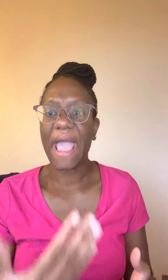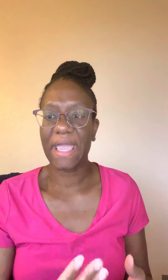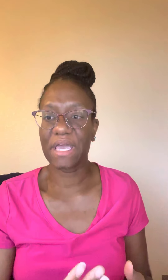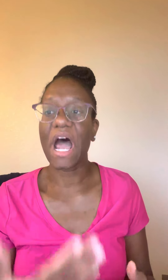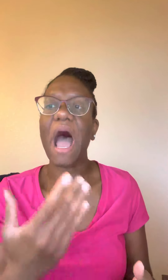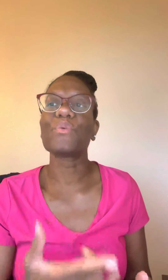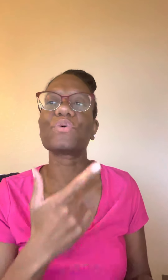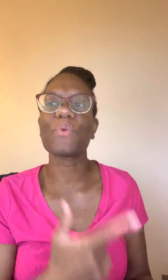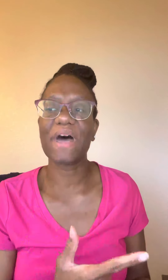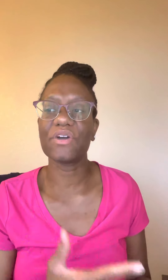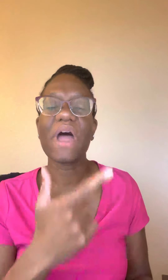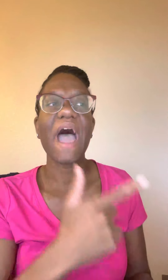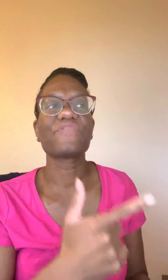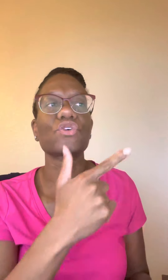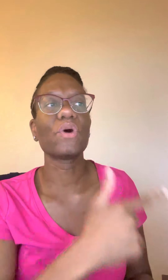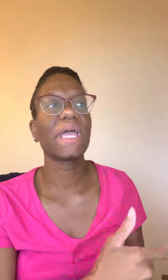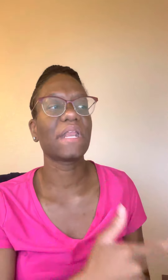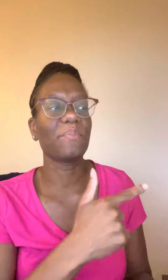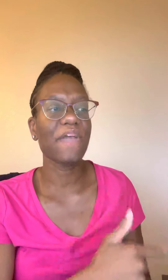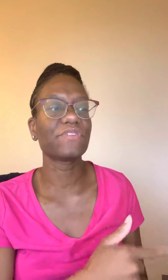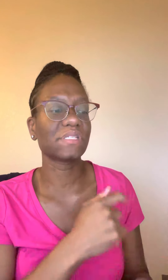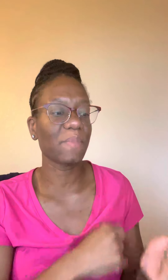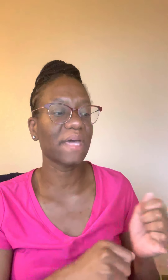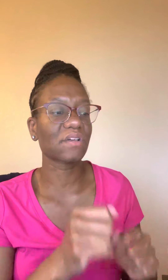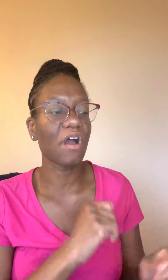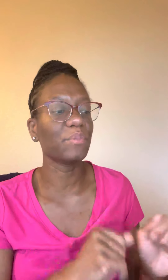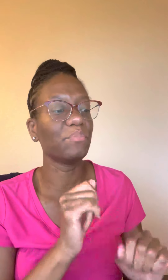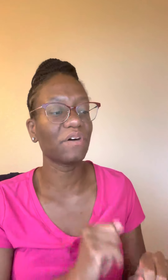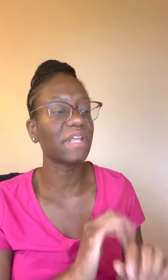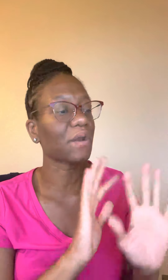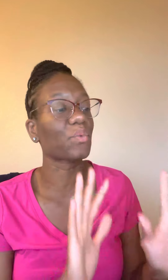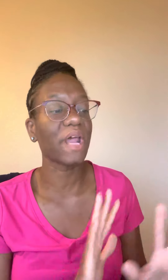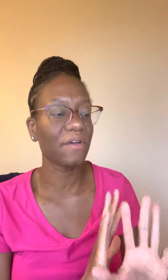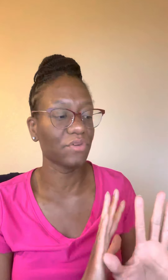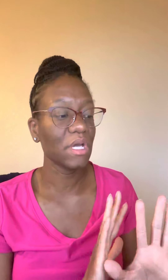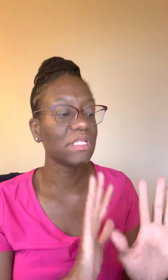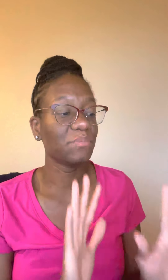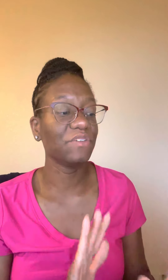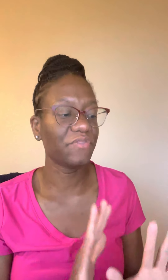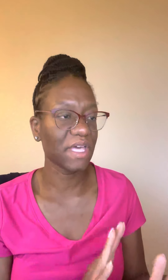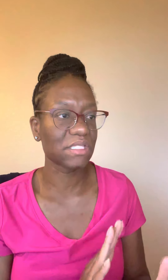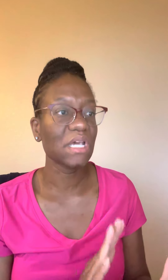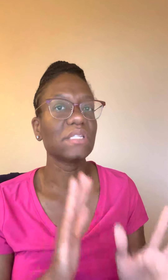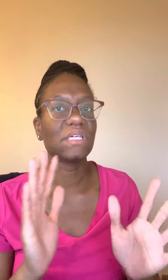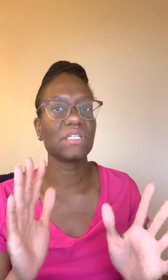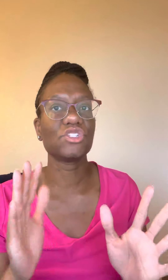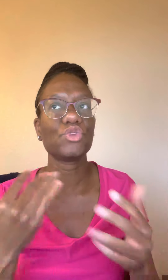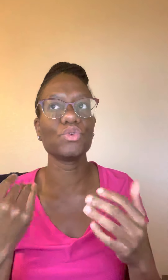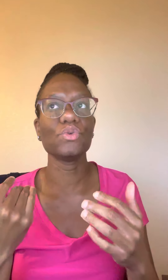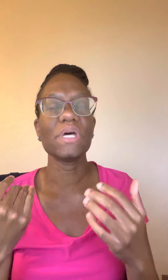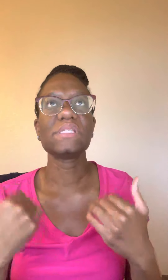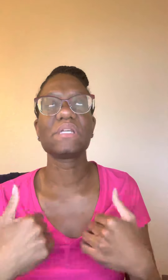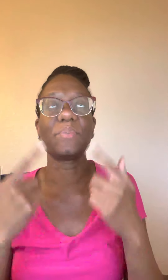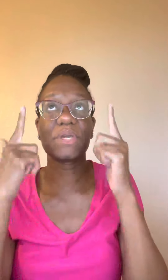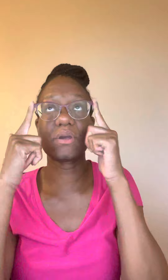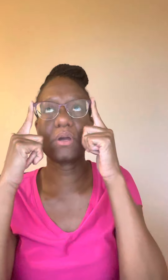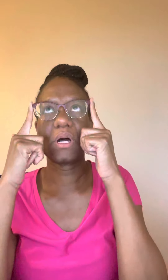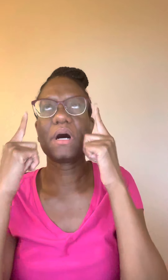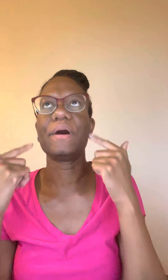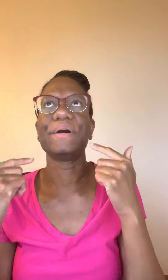And I would rather have to go ahead and pay for this man's car to be buffed out or whatever to be fixed than to sit up here. Um,